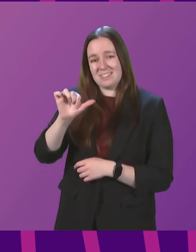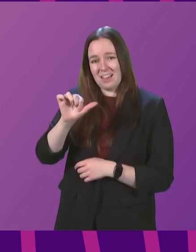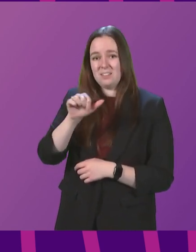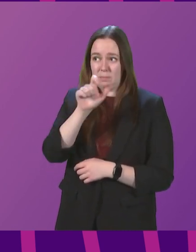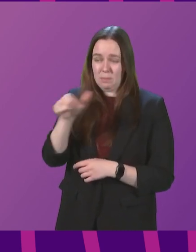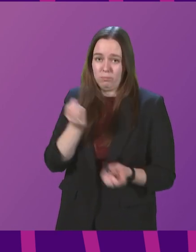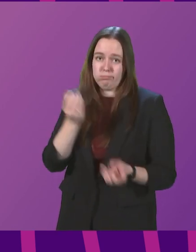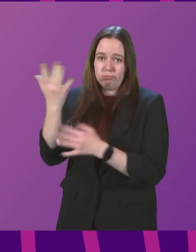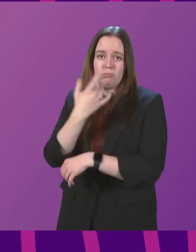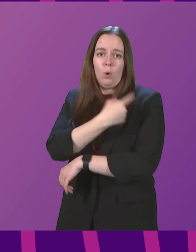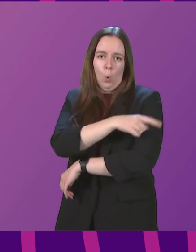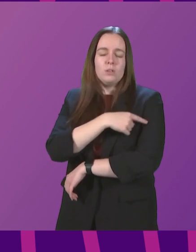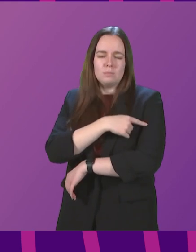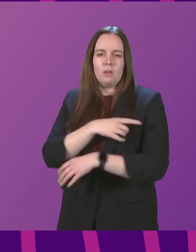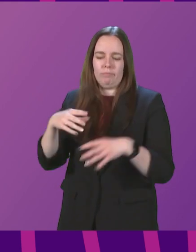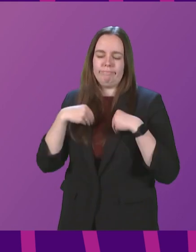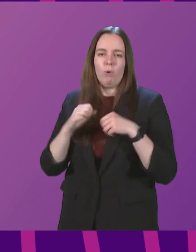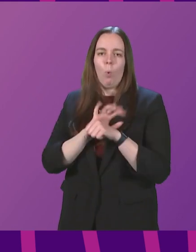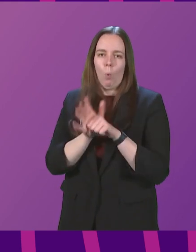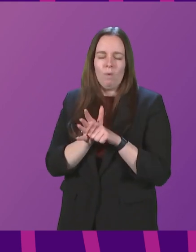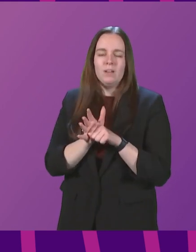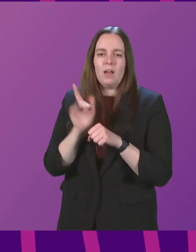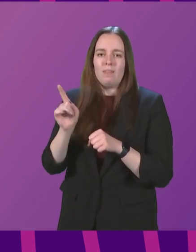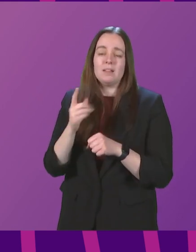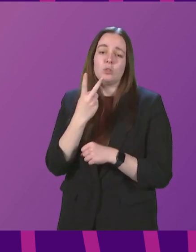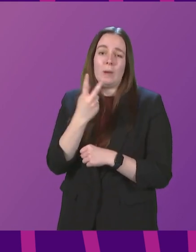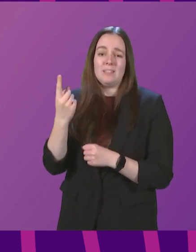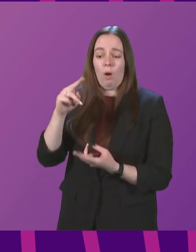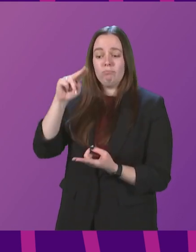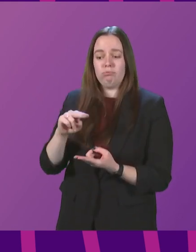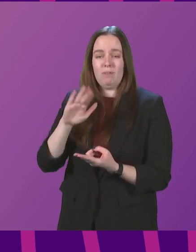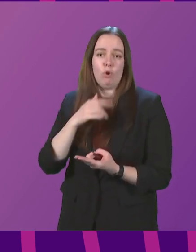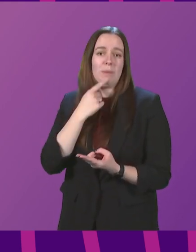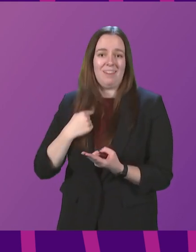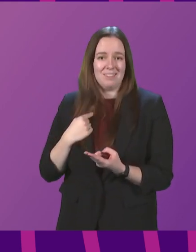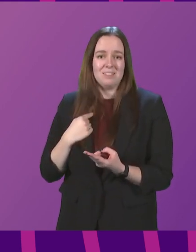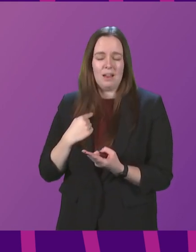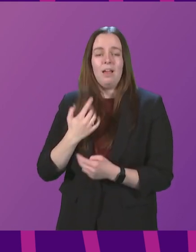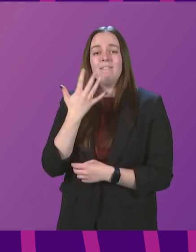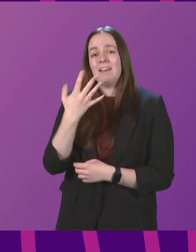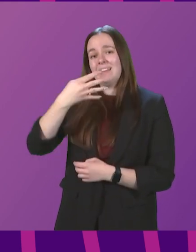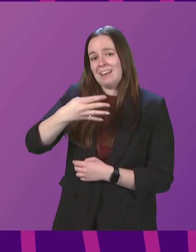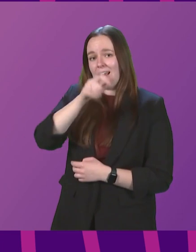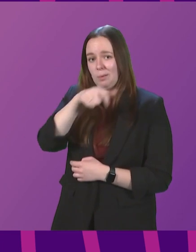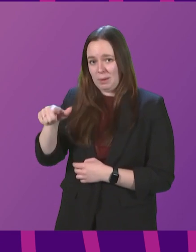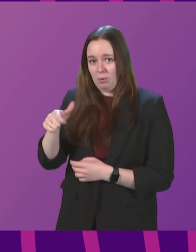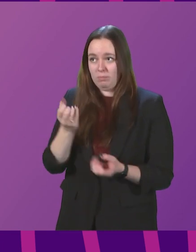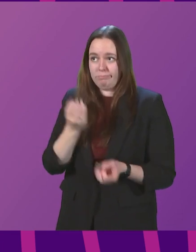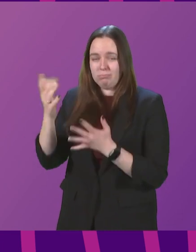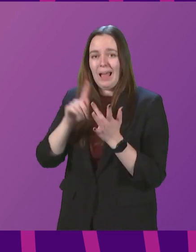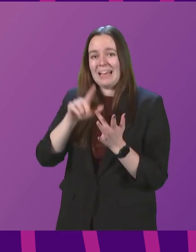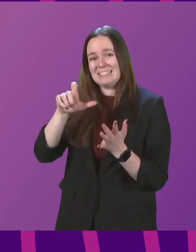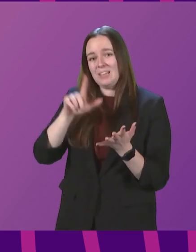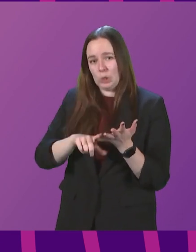in hospital with COVID. That is 21 fewer than yesterday. 59 people are currently in intensive